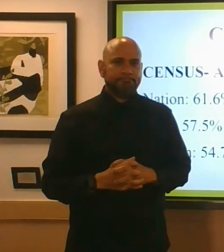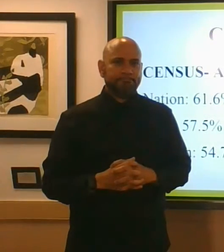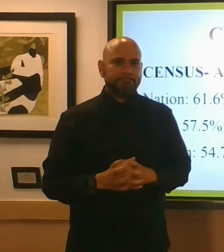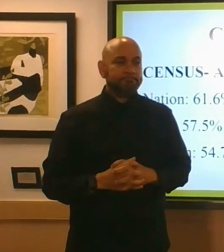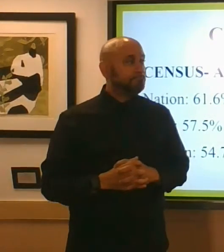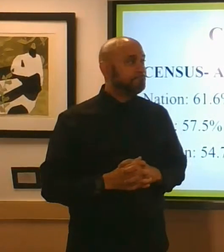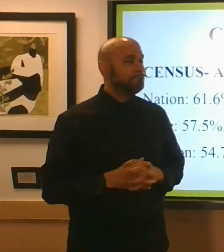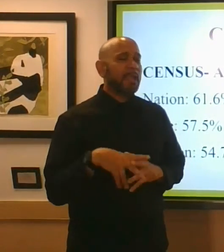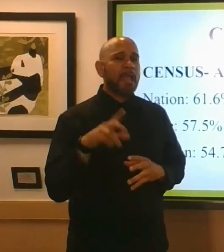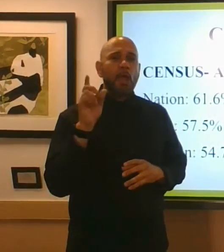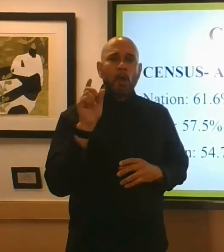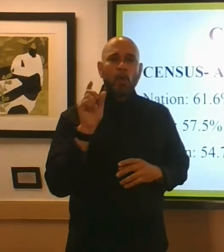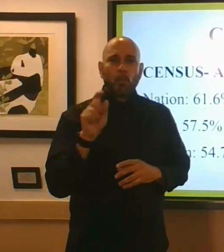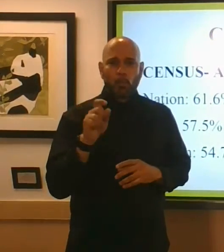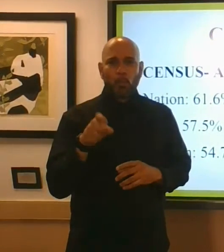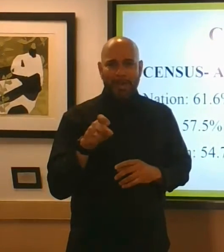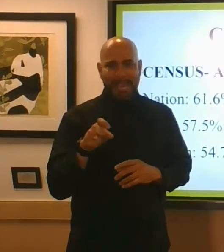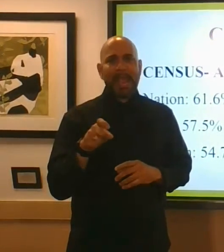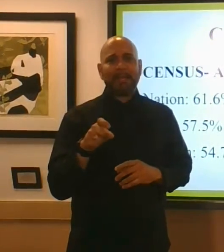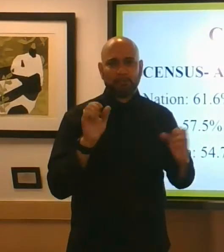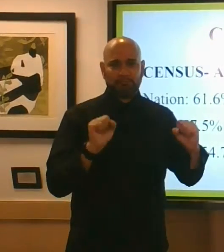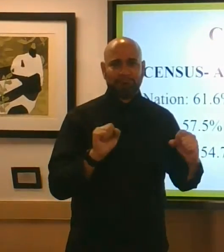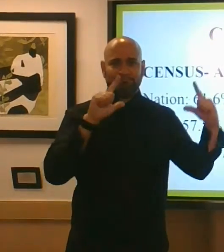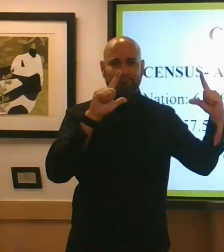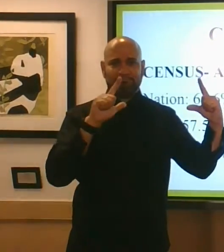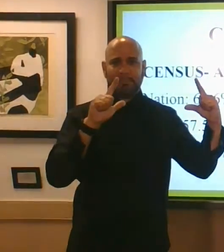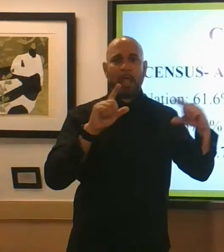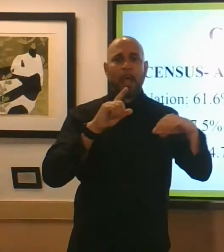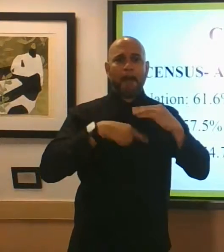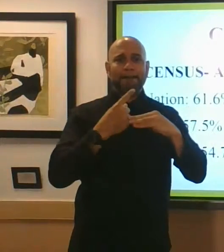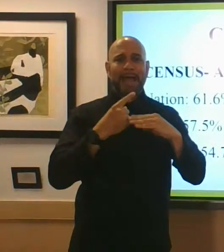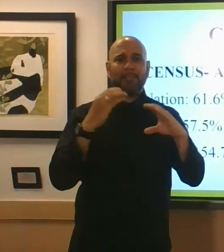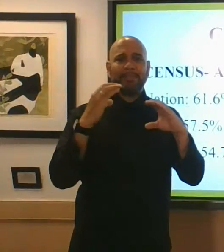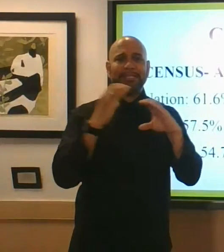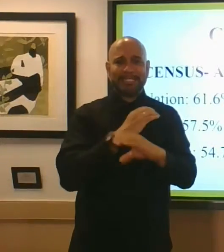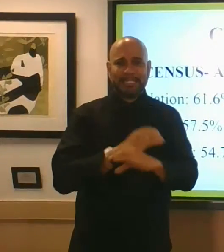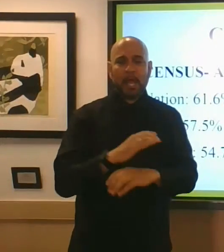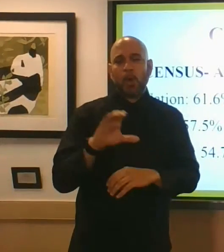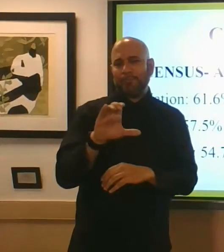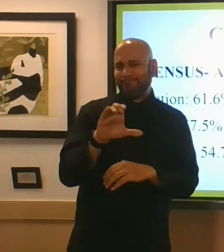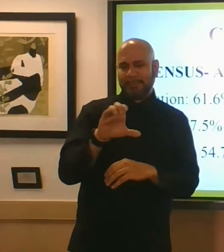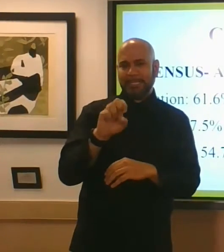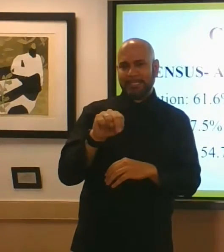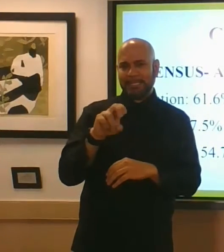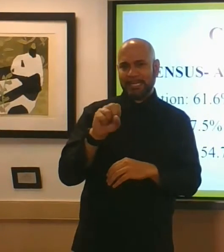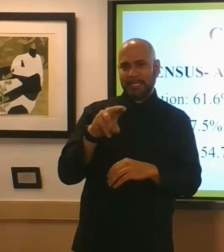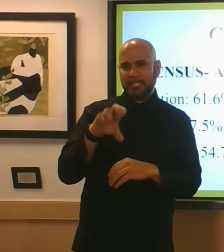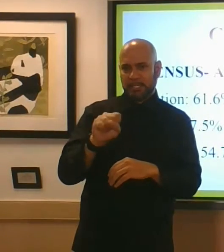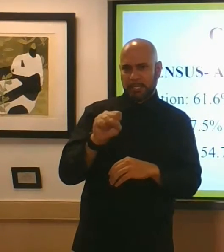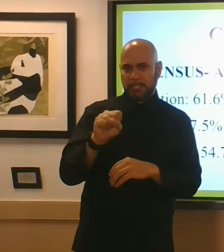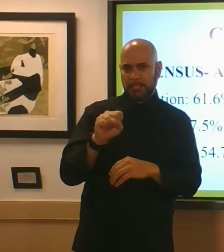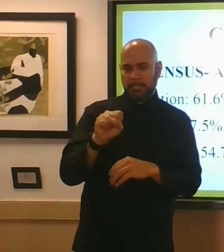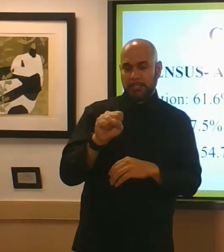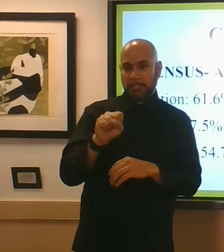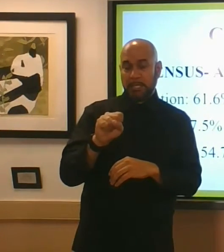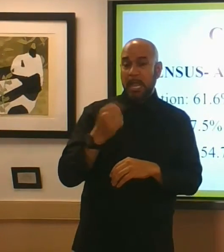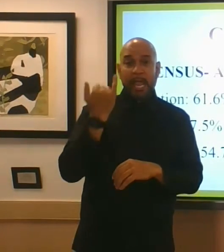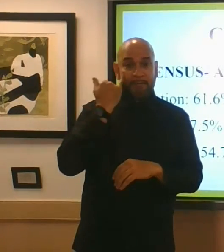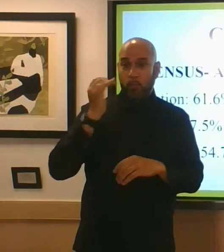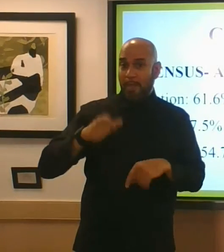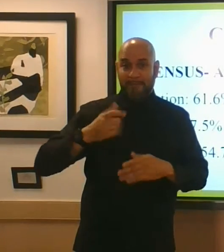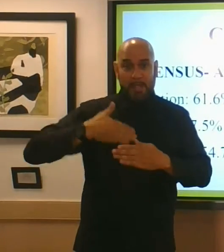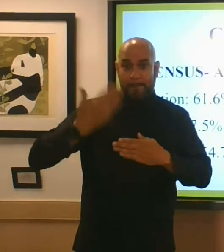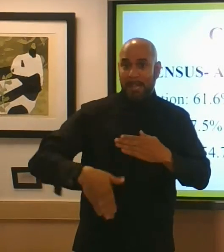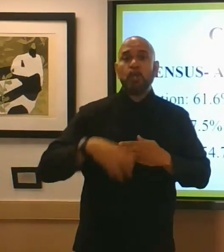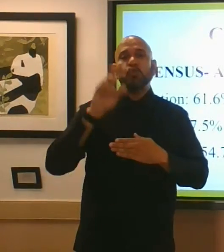i had to throw we had to throw the census update in there you still if you've not completed the census you need to take your census